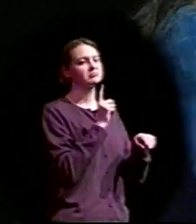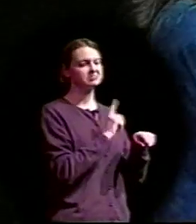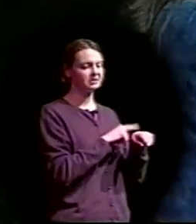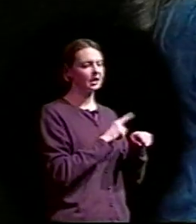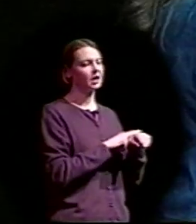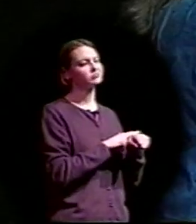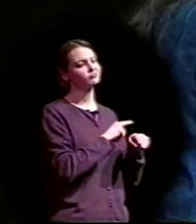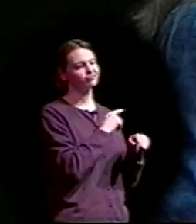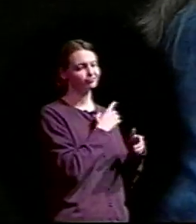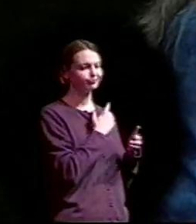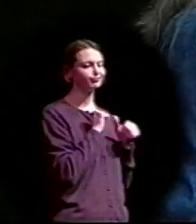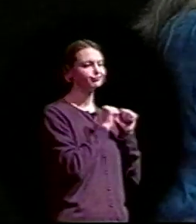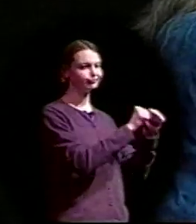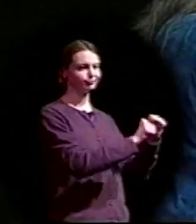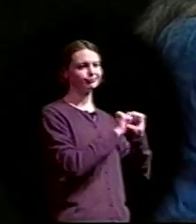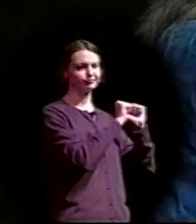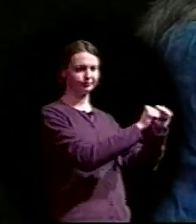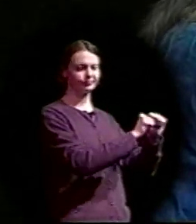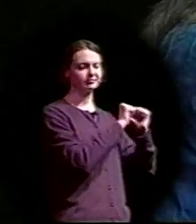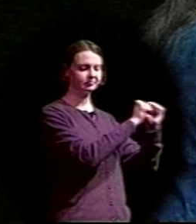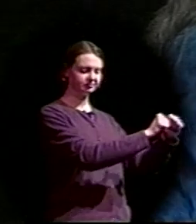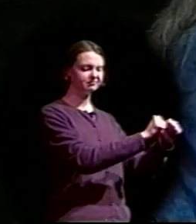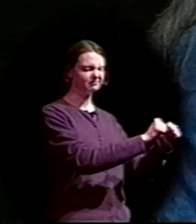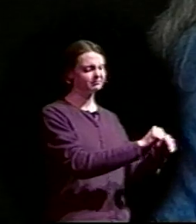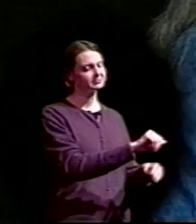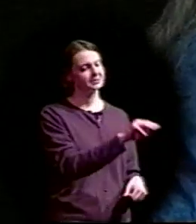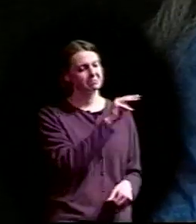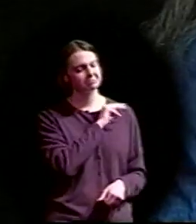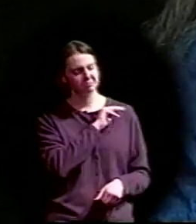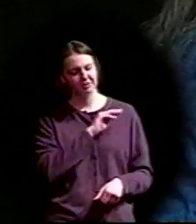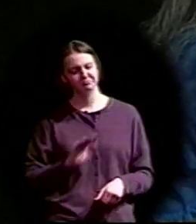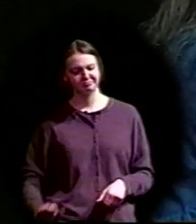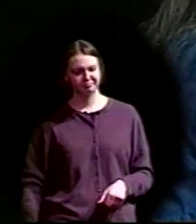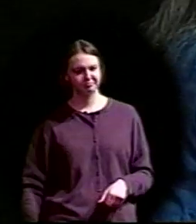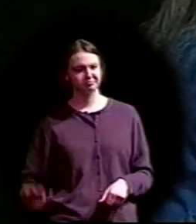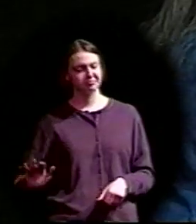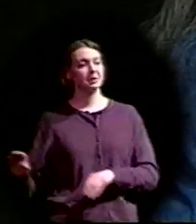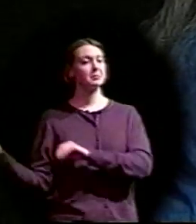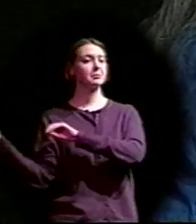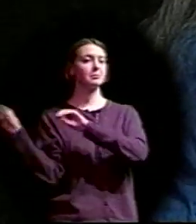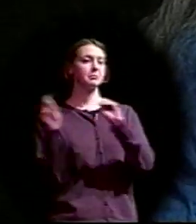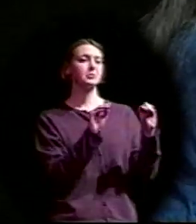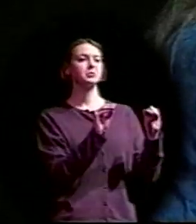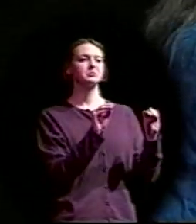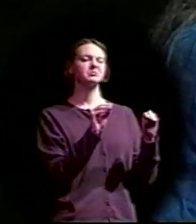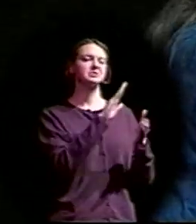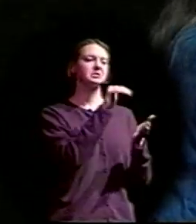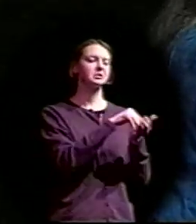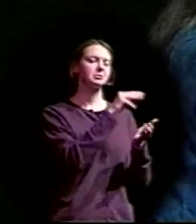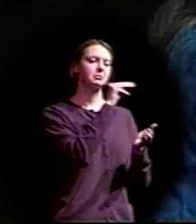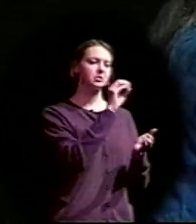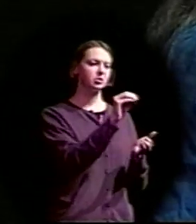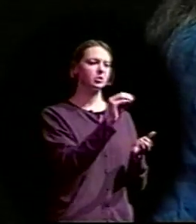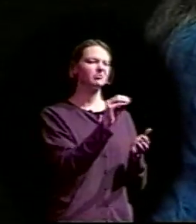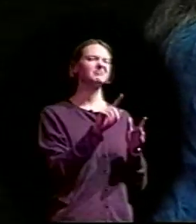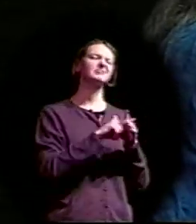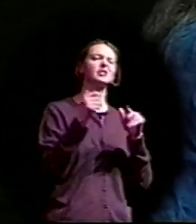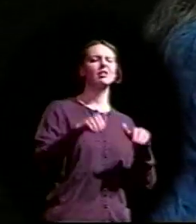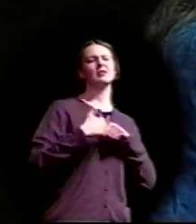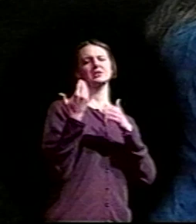time passed for Minnie and her family. After the war, they moved from Louisiana up to central Missouri and they started their life over. And little Minnie